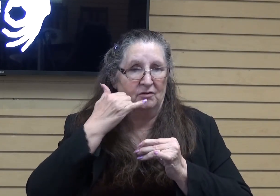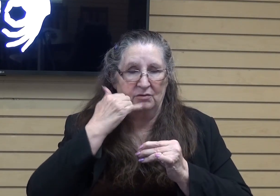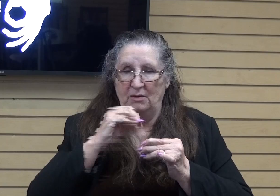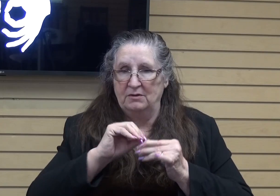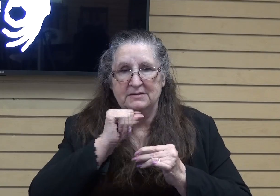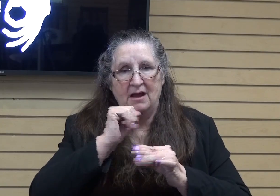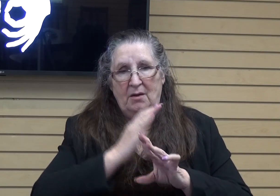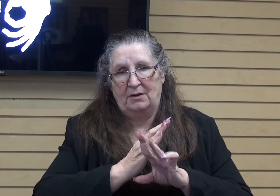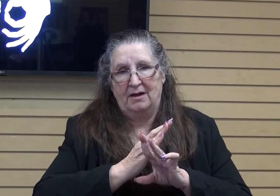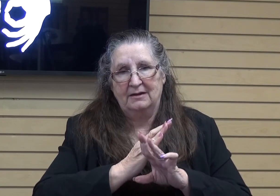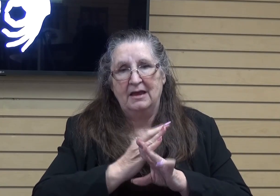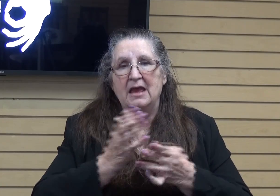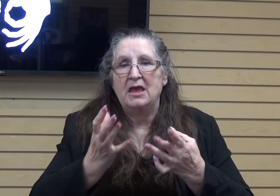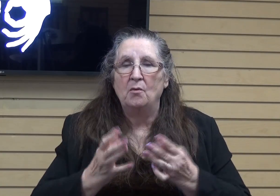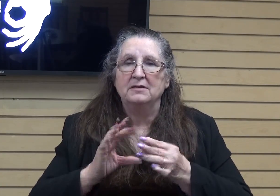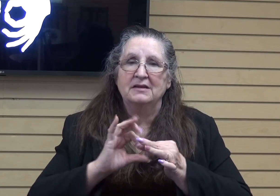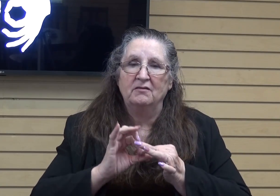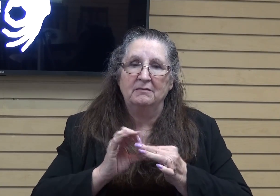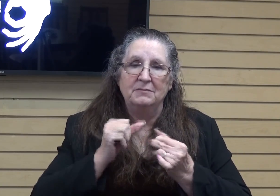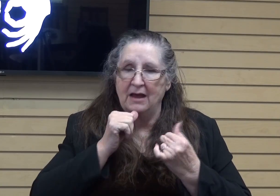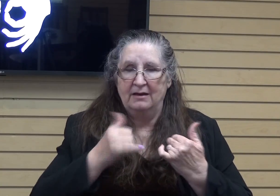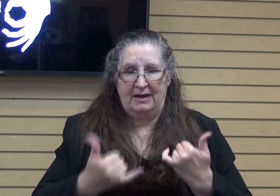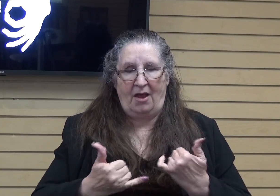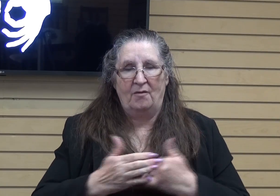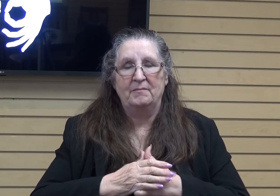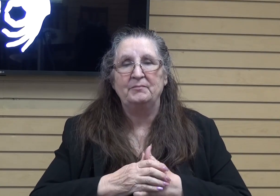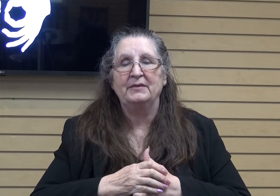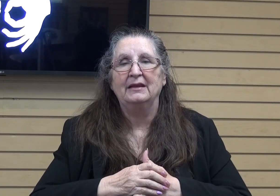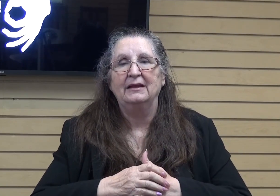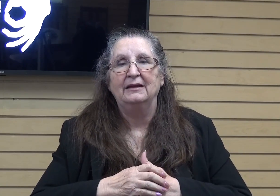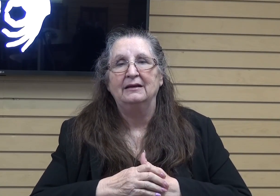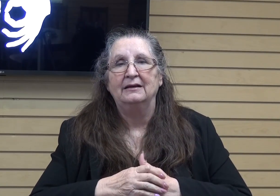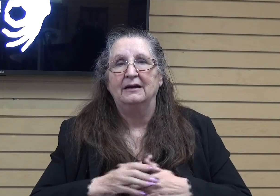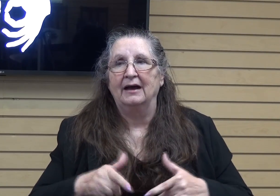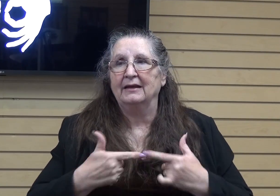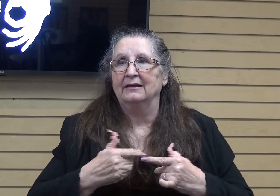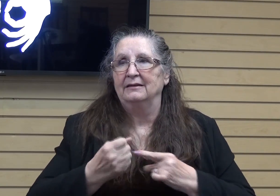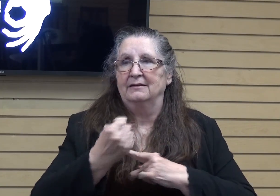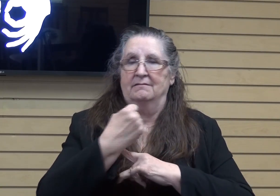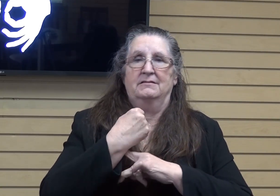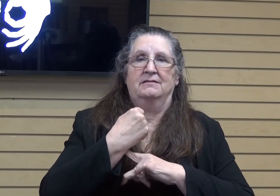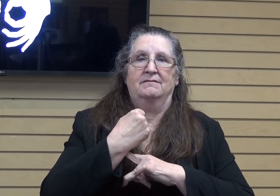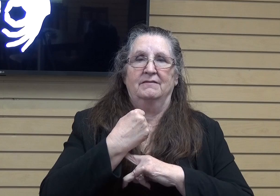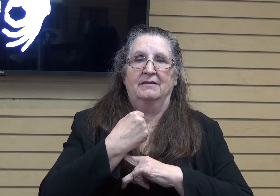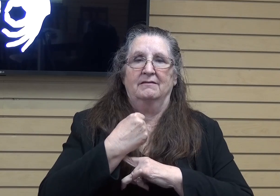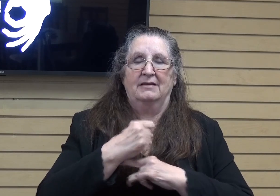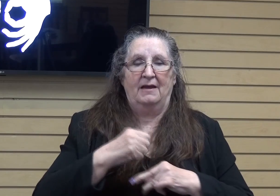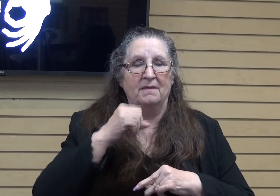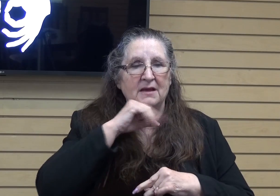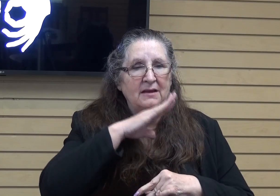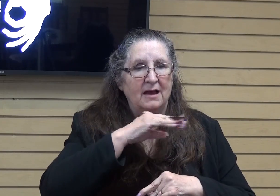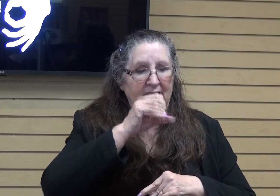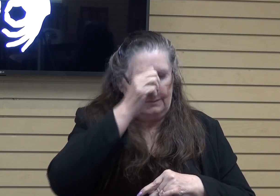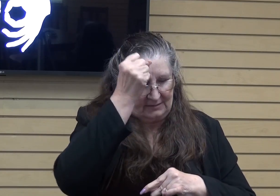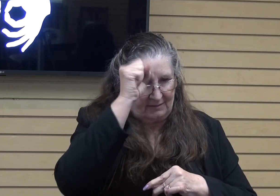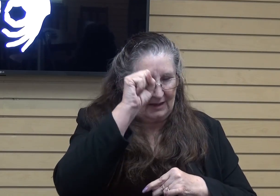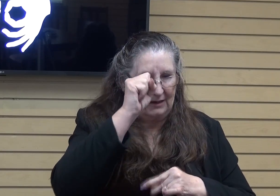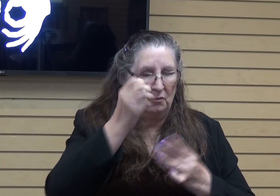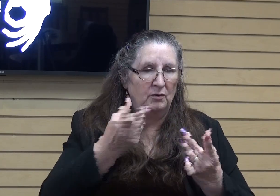He does want to have a relationship, but just not right now, and, you know, I can live defeated in, in the lies of the enemy and what he's doing, but